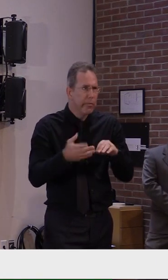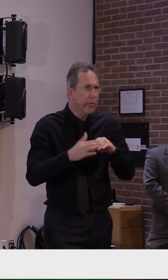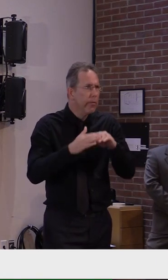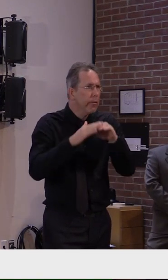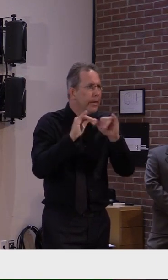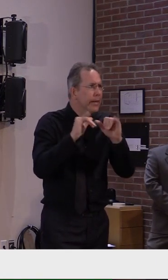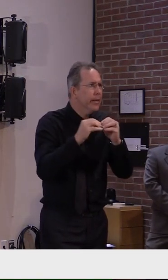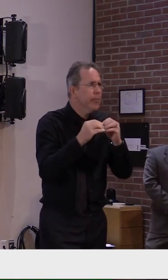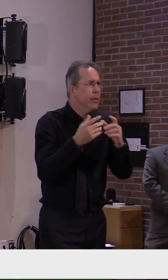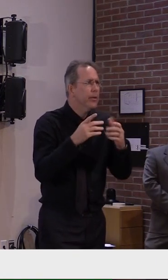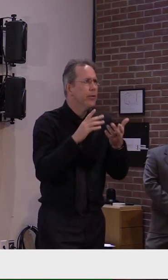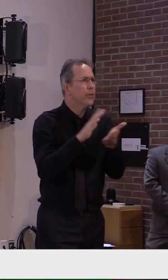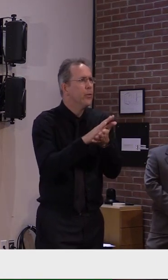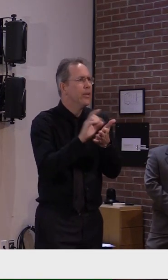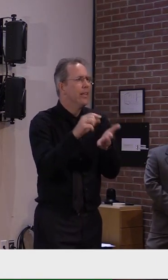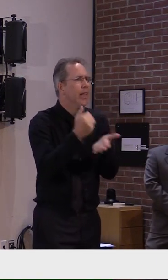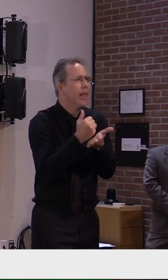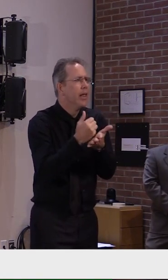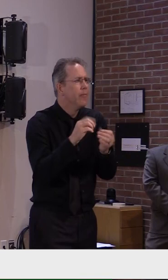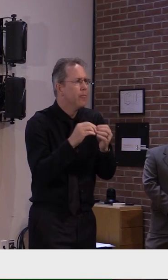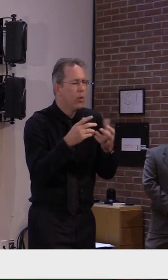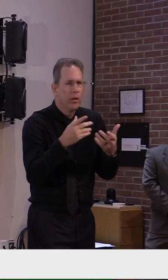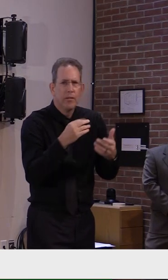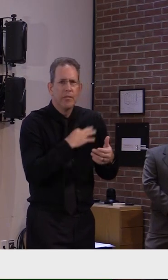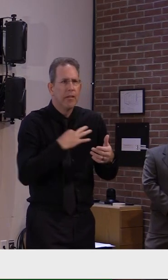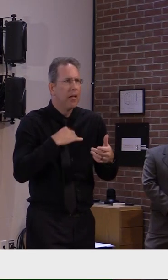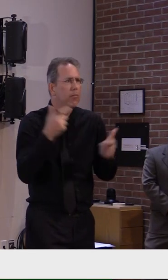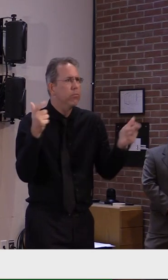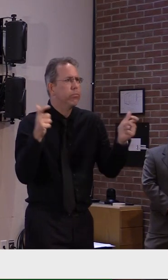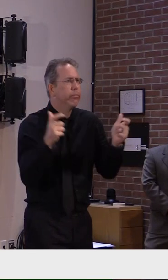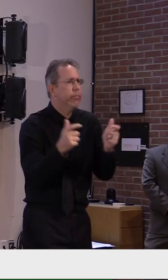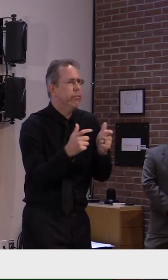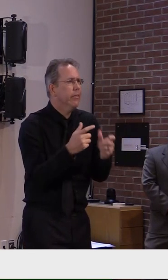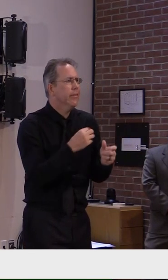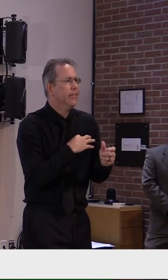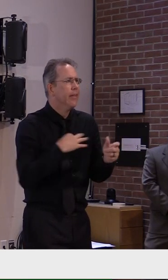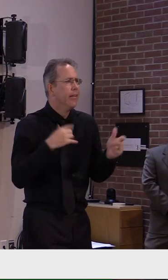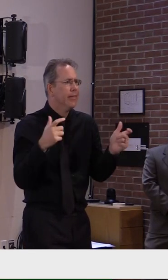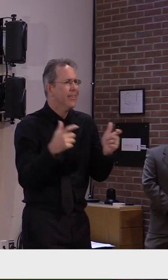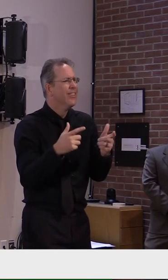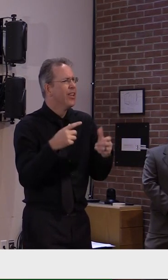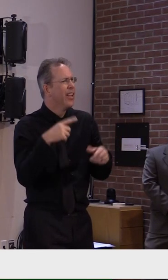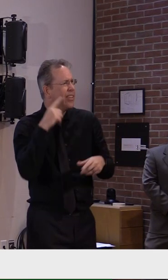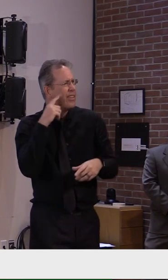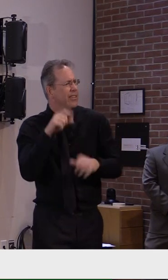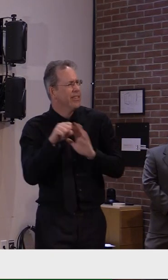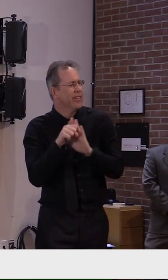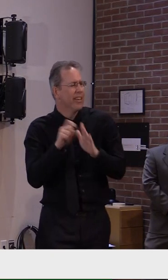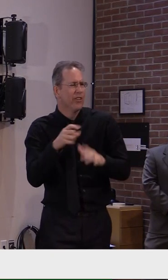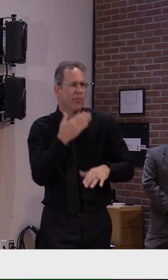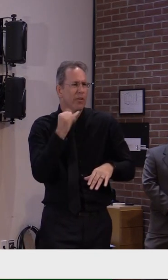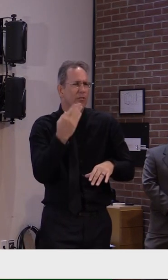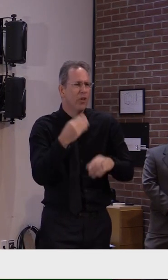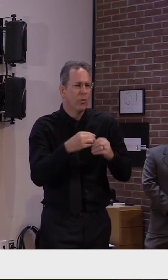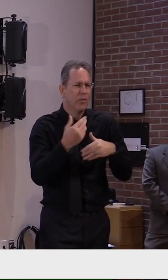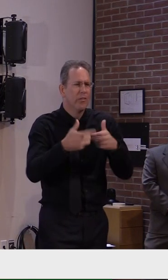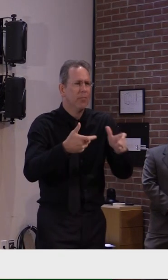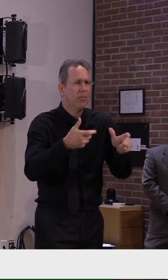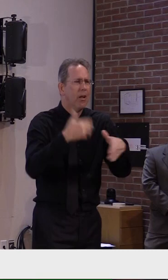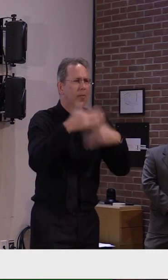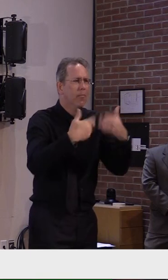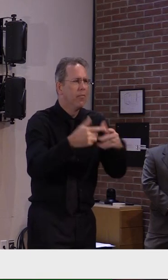means that there are going to be fewer people available for work. So, uh, we talked about this, um, maybe Secretary French can,